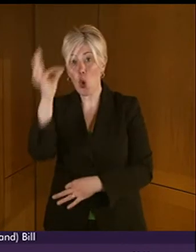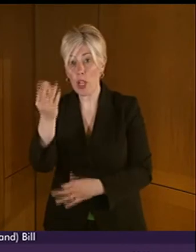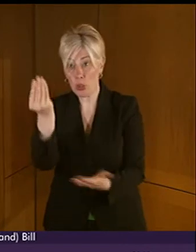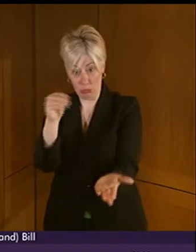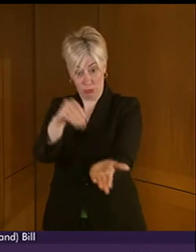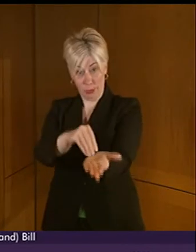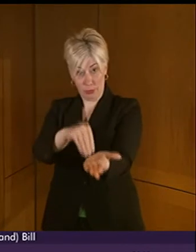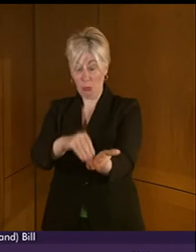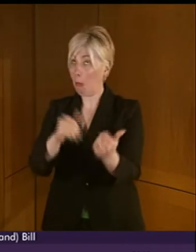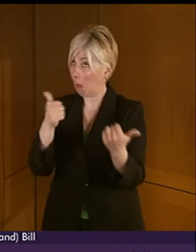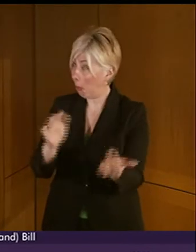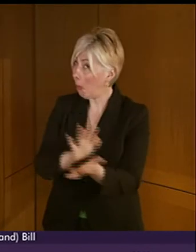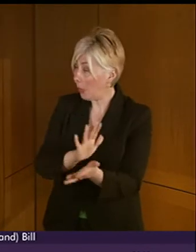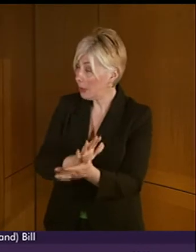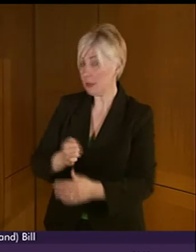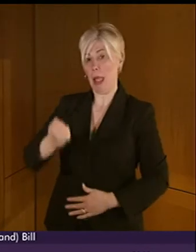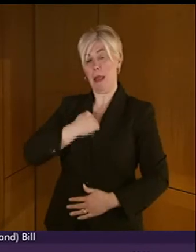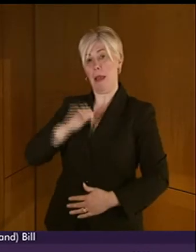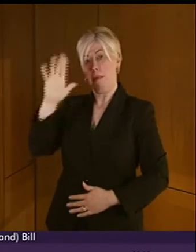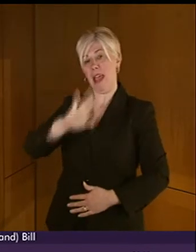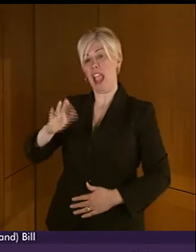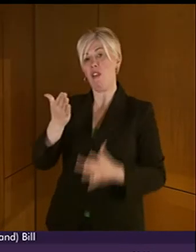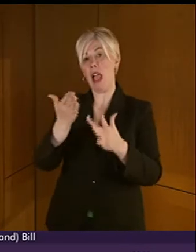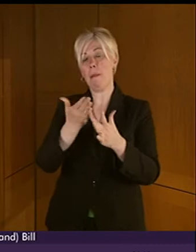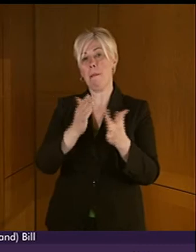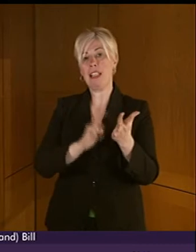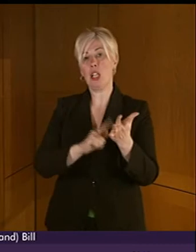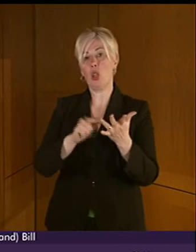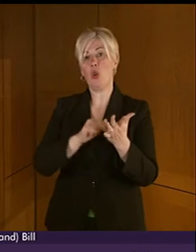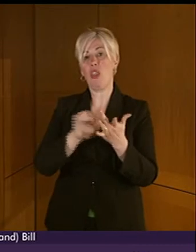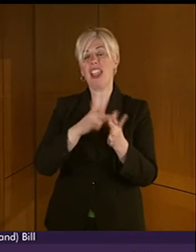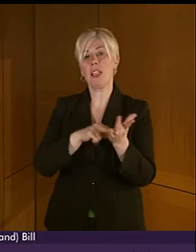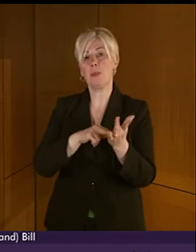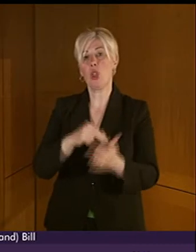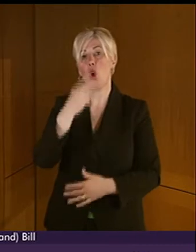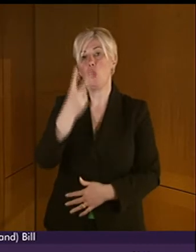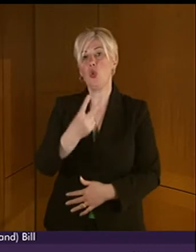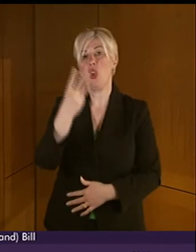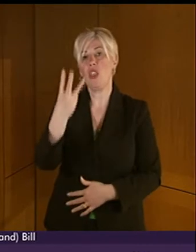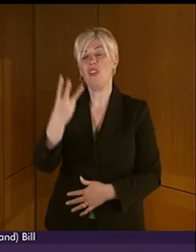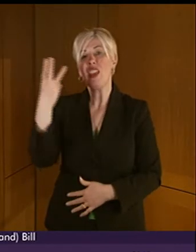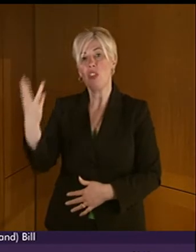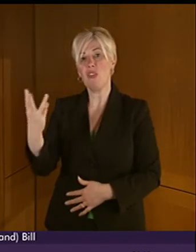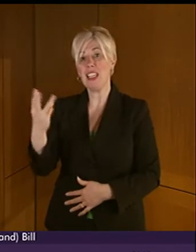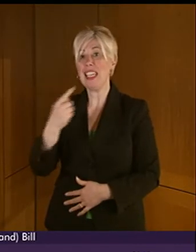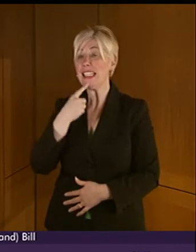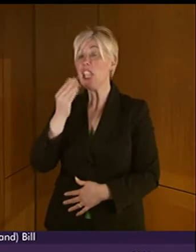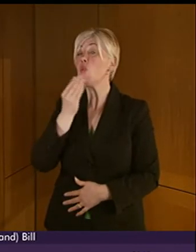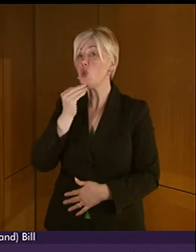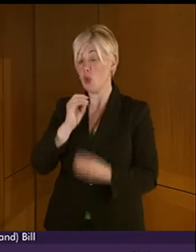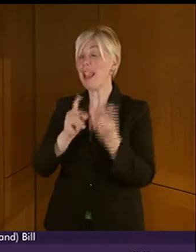In my own constituency, in Midlothian, 233 responded that they used it. And in the Borders,